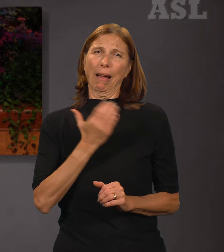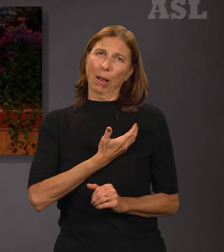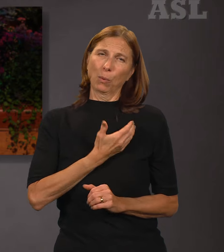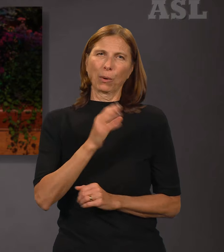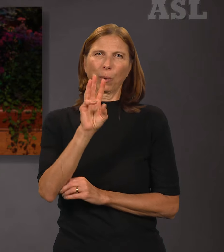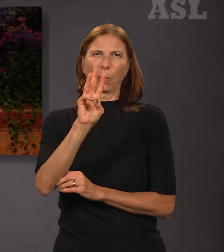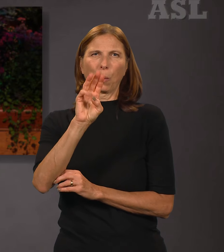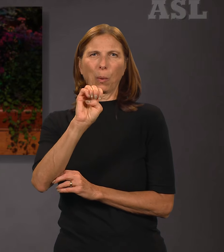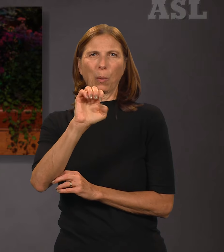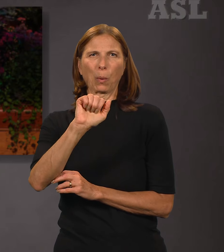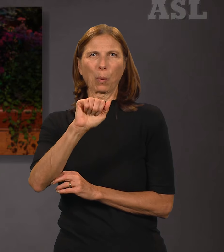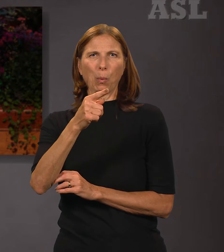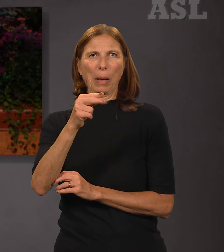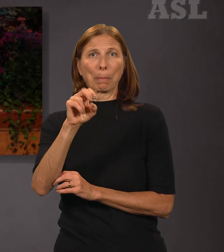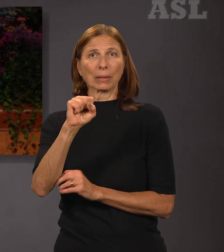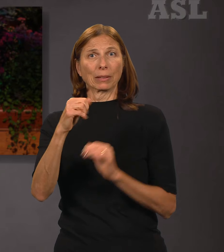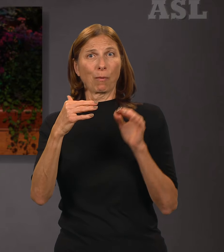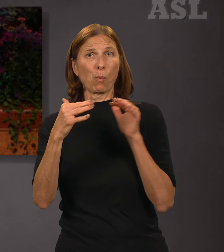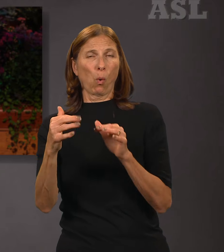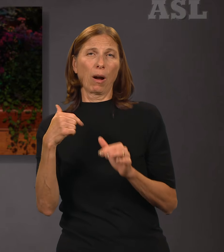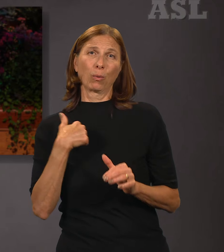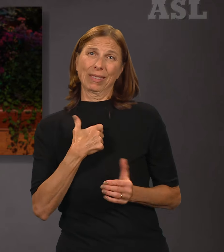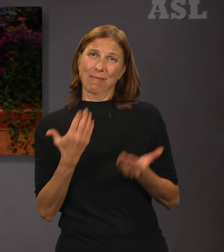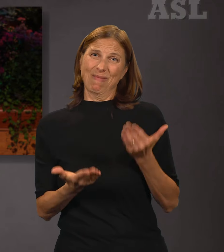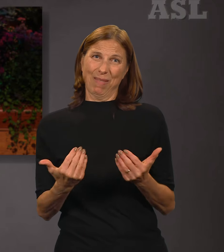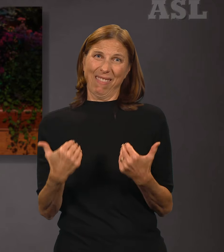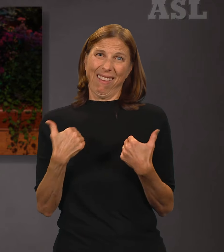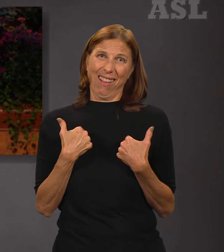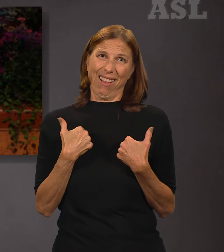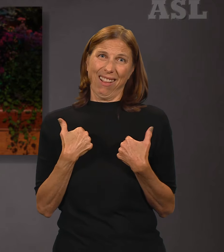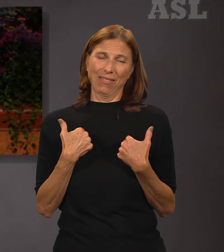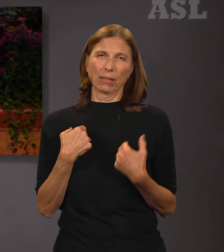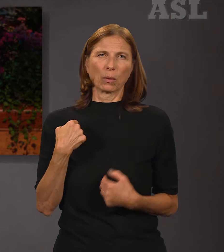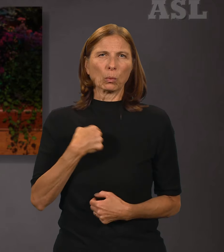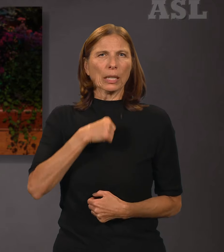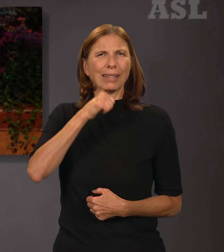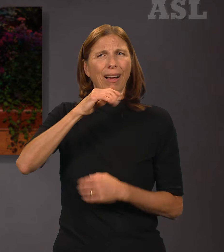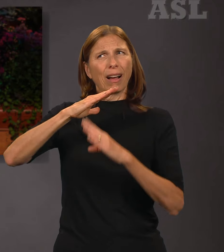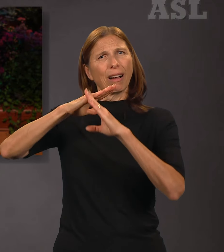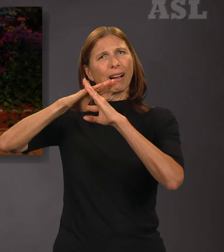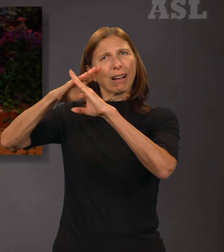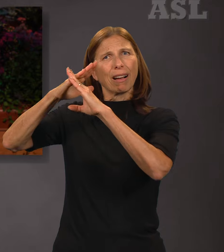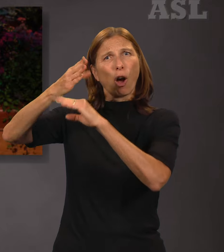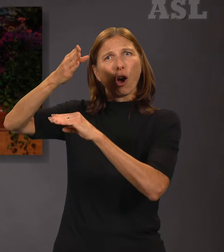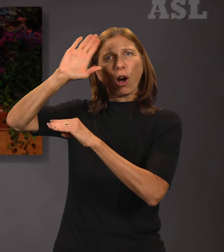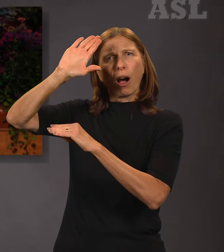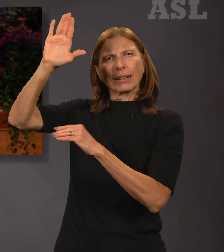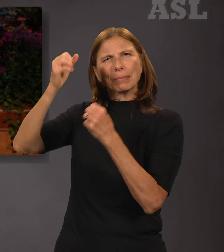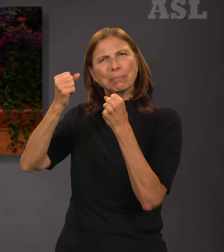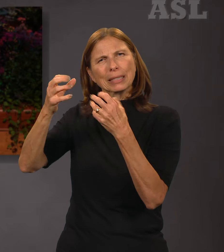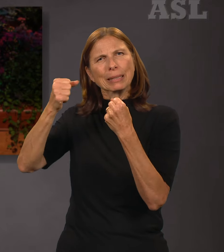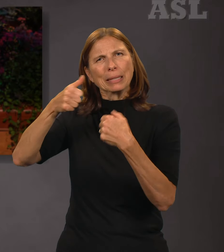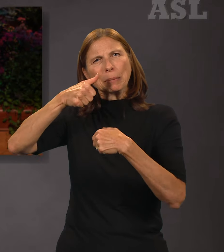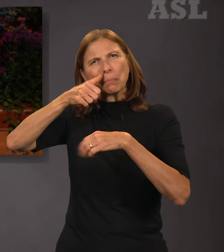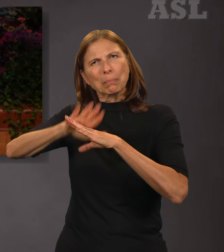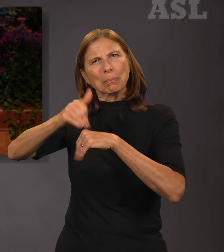of war that we have consciously or even unconsciously taken up to defend ourselves from the blessings of God's